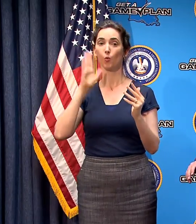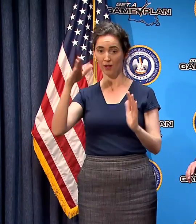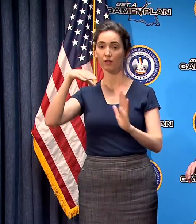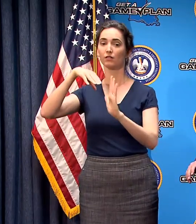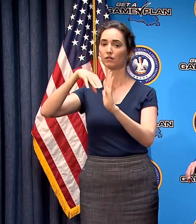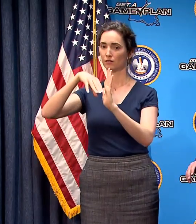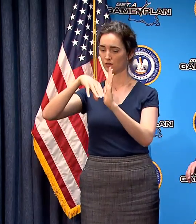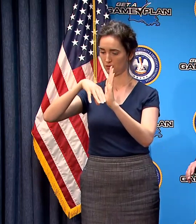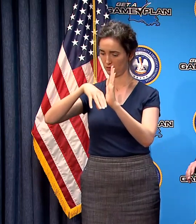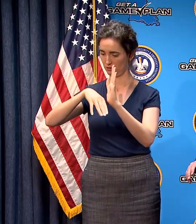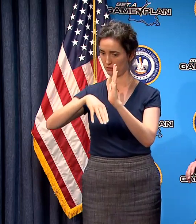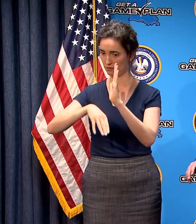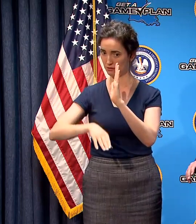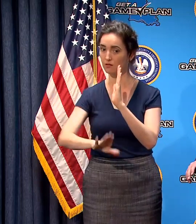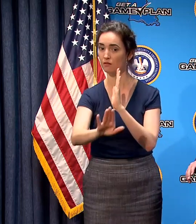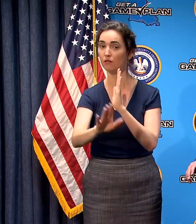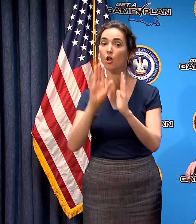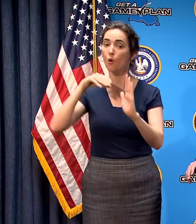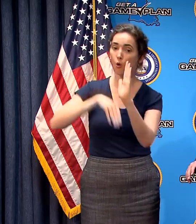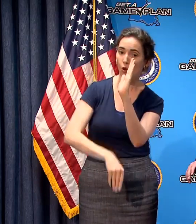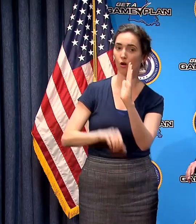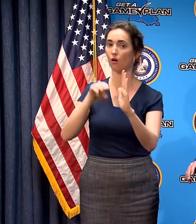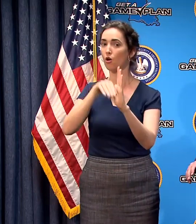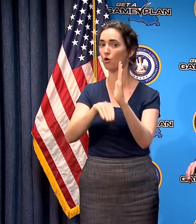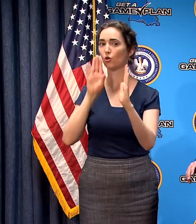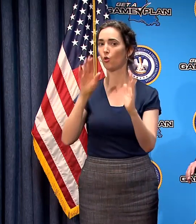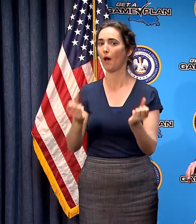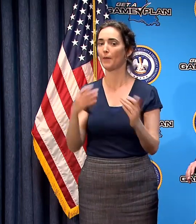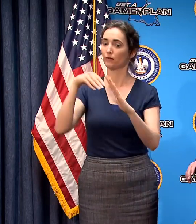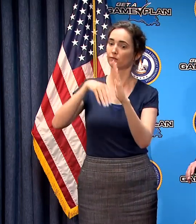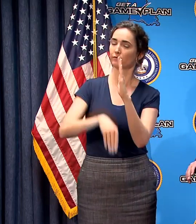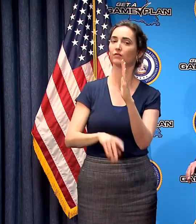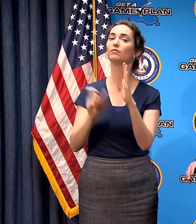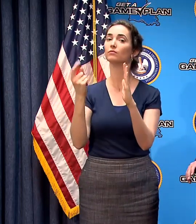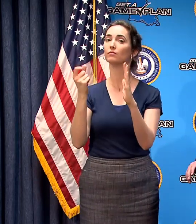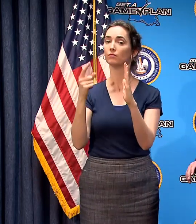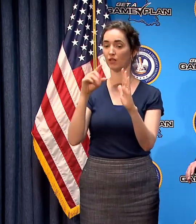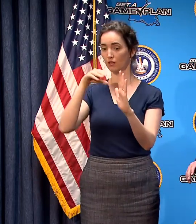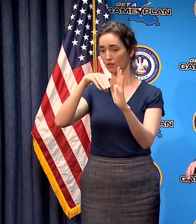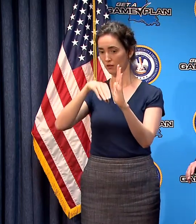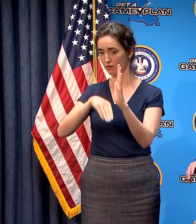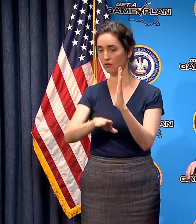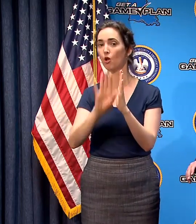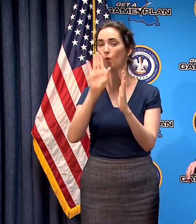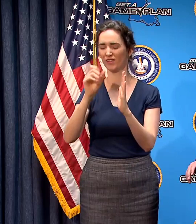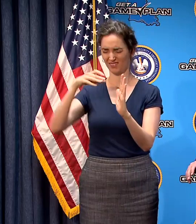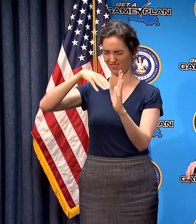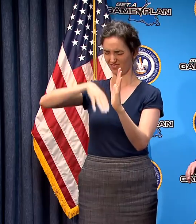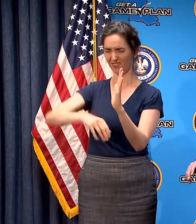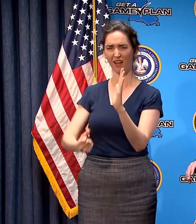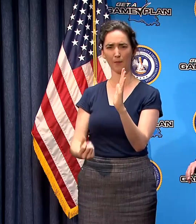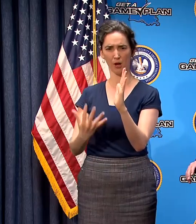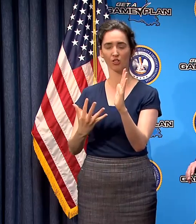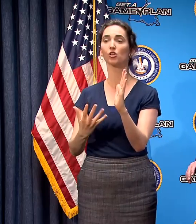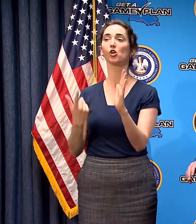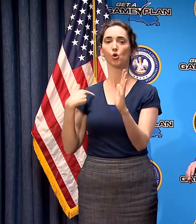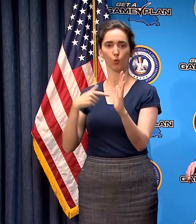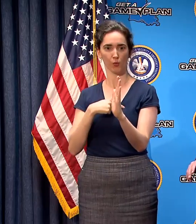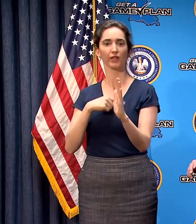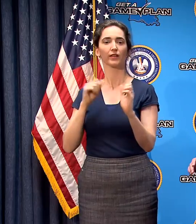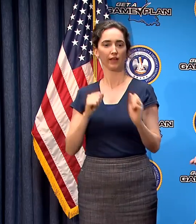how much worse we don't know but what we do know is we can influence how much worse it gets and that's what this press conference